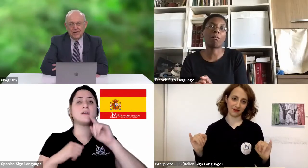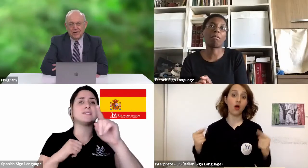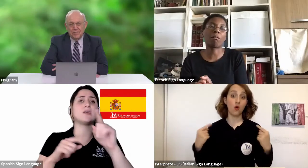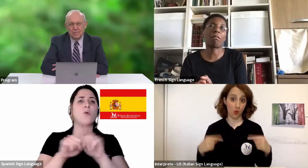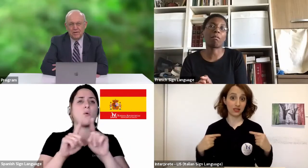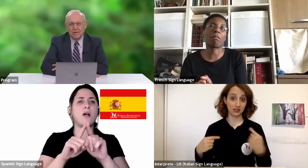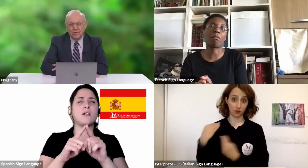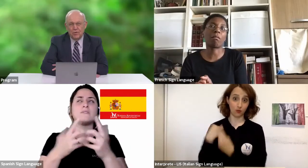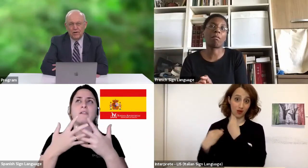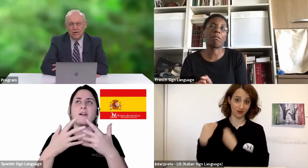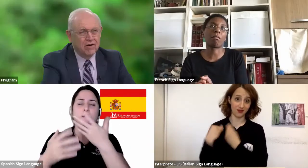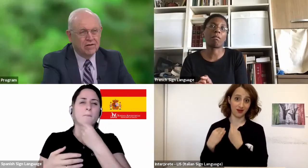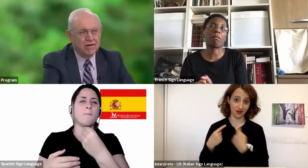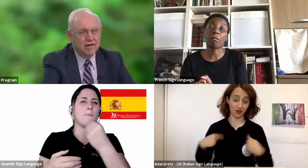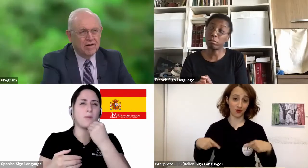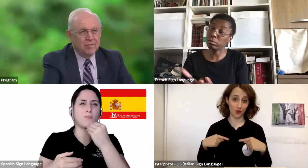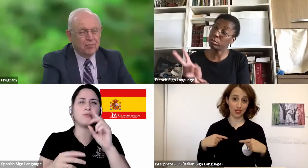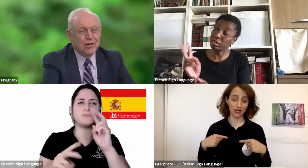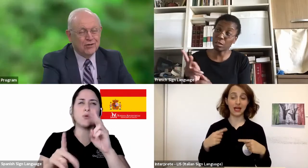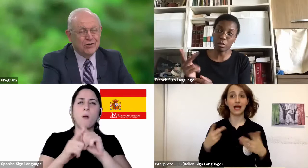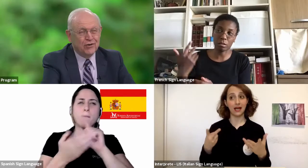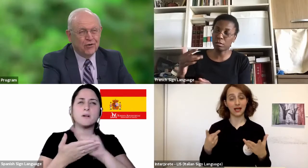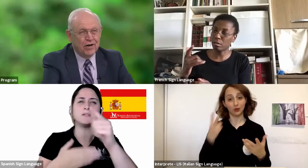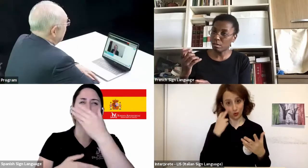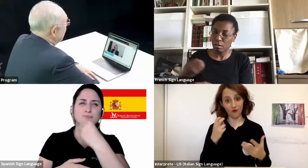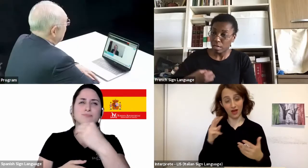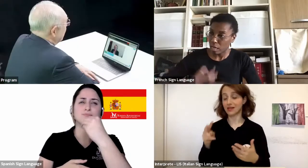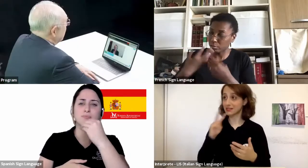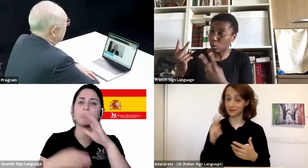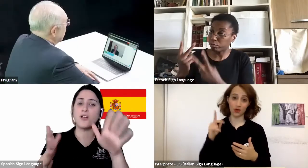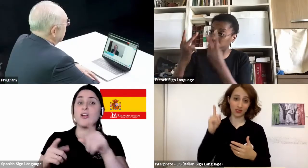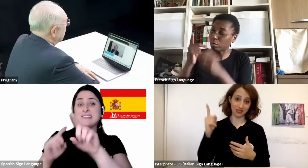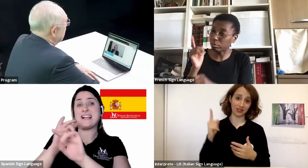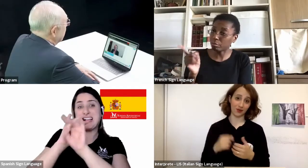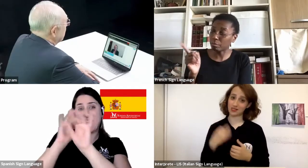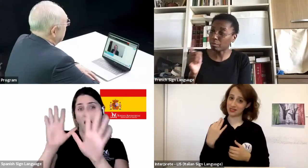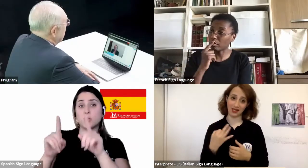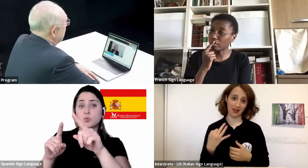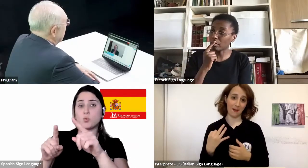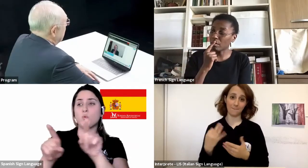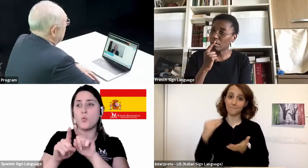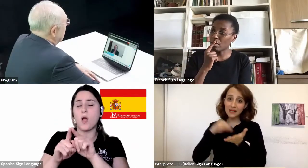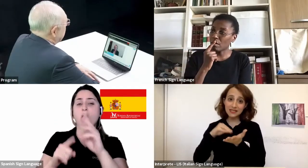obviously been working on processing your grief over a period of time now.